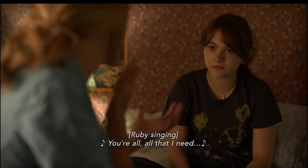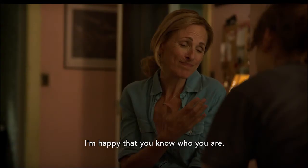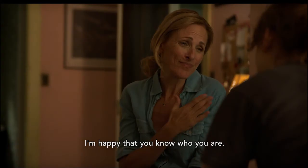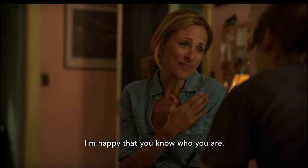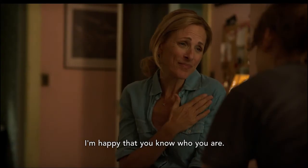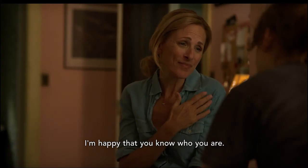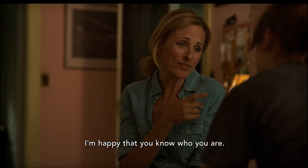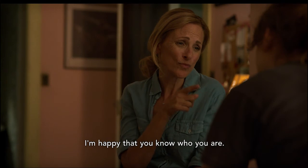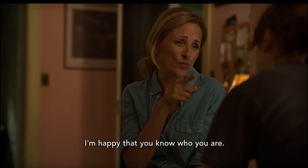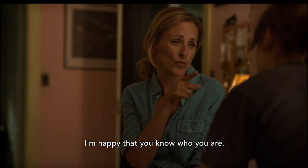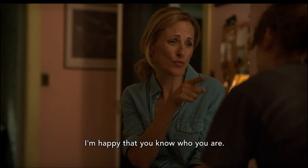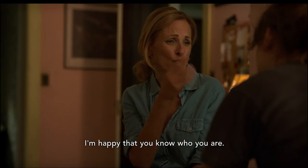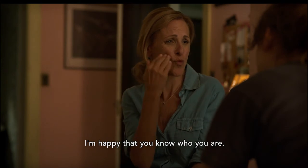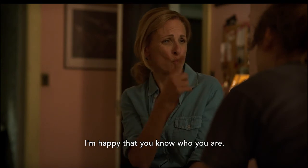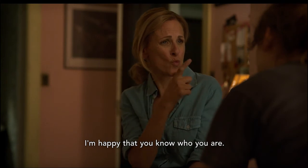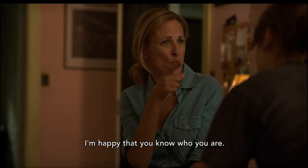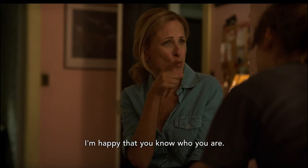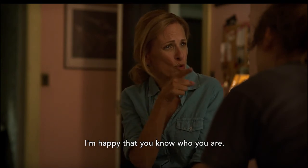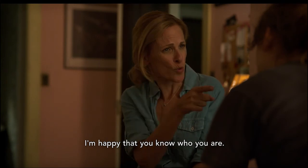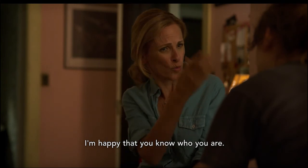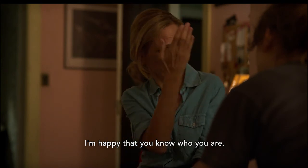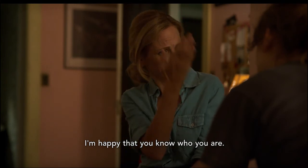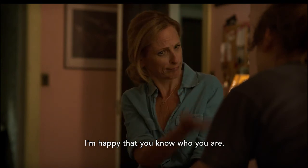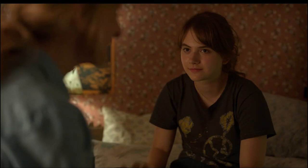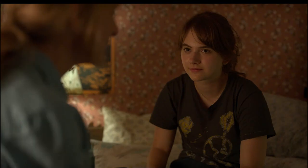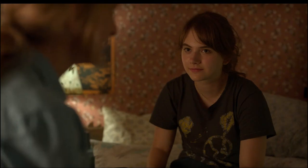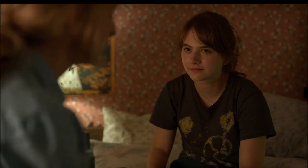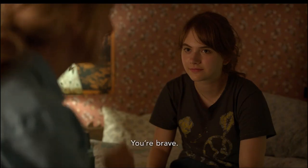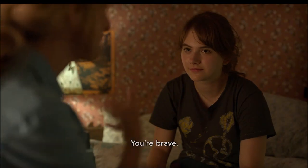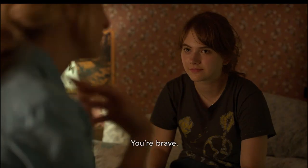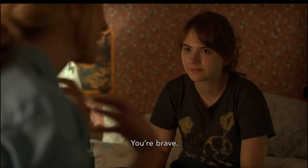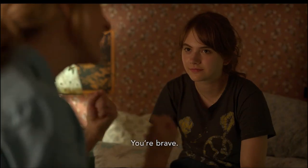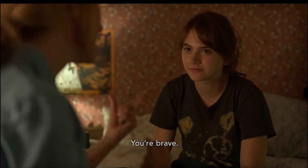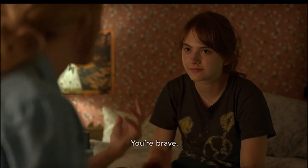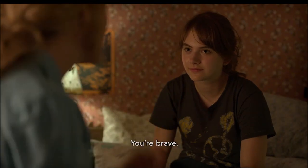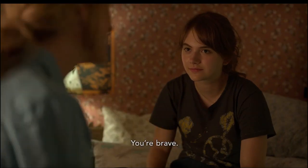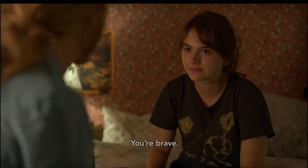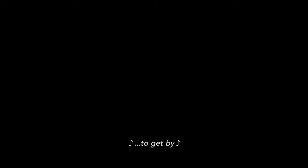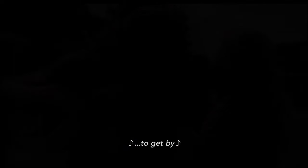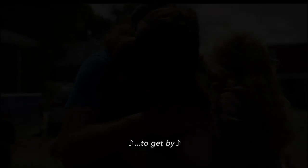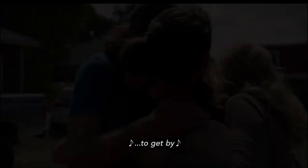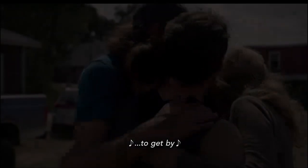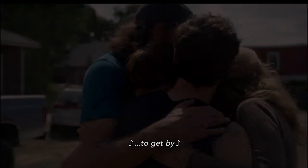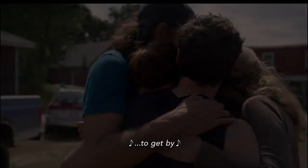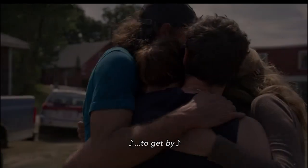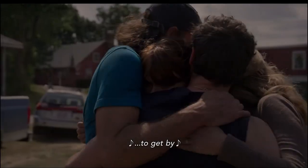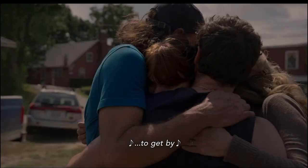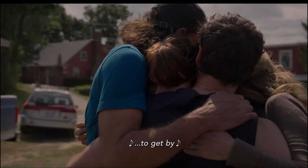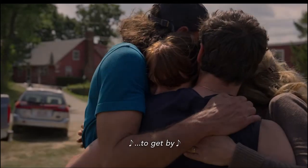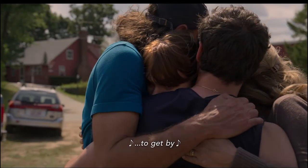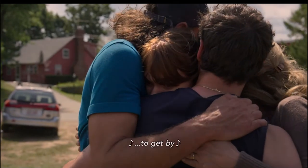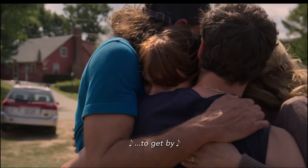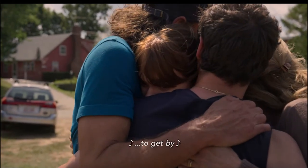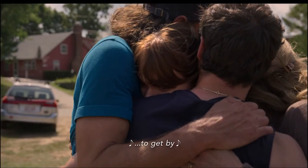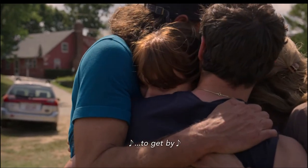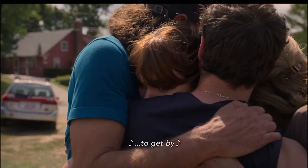individual on